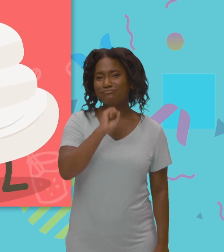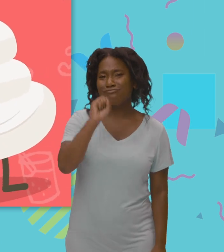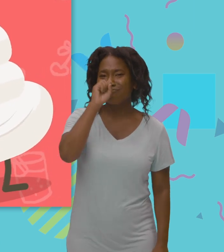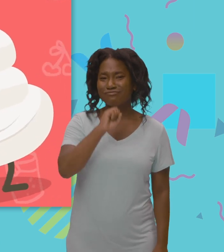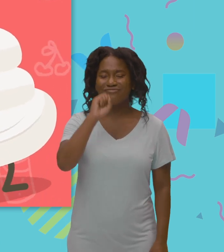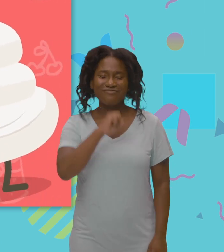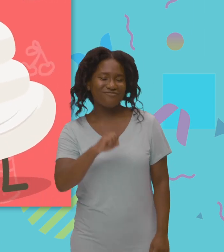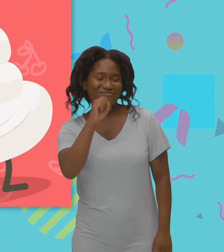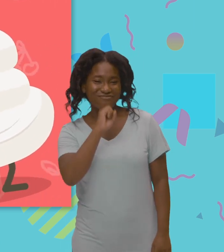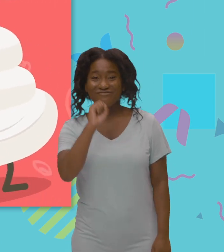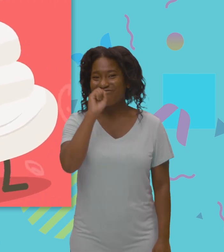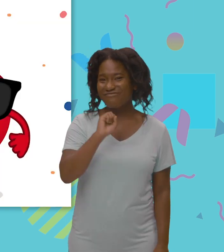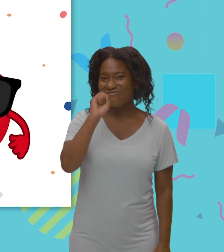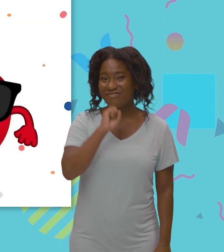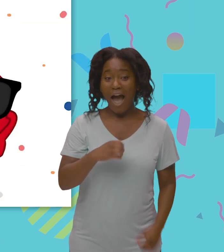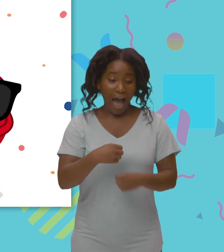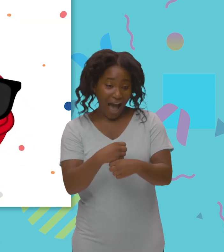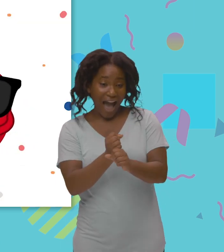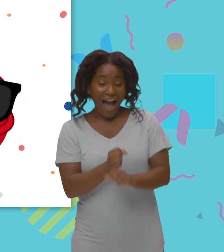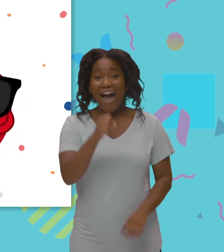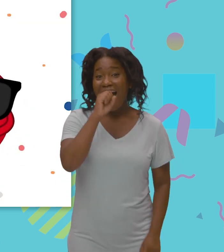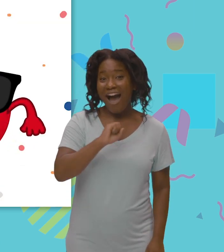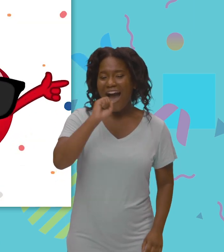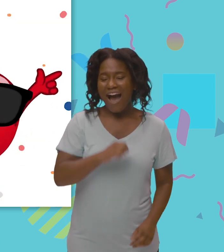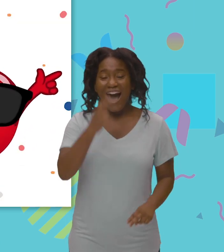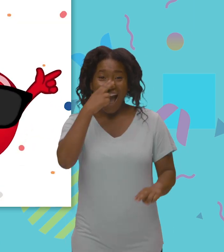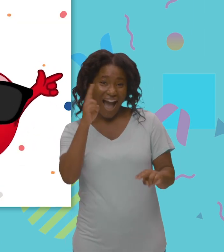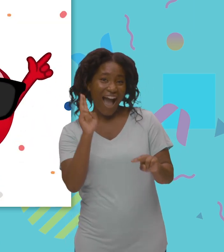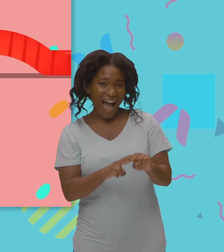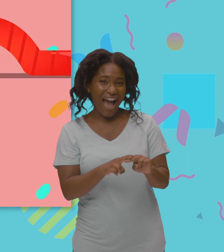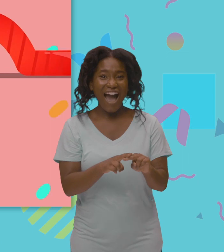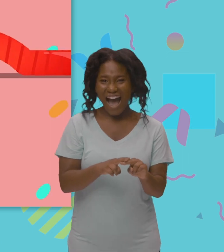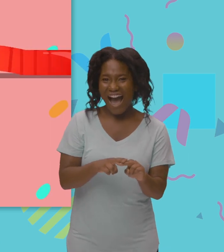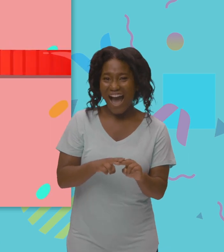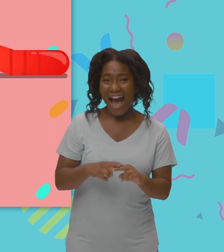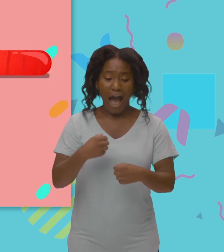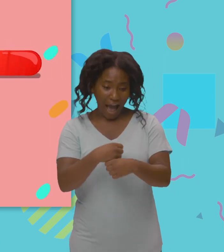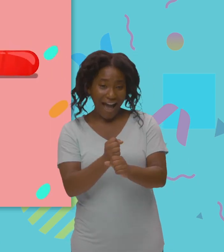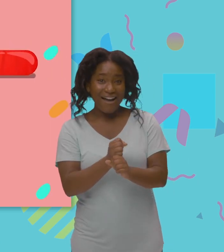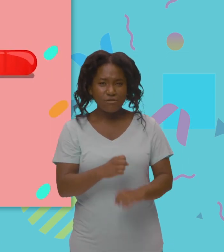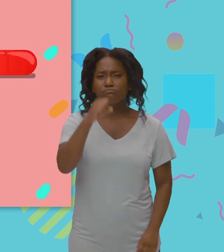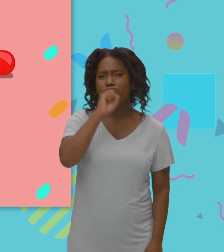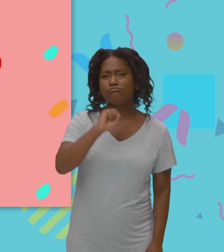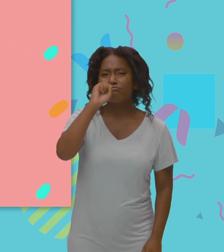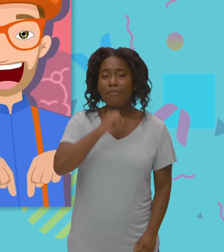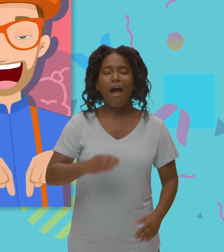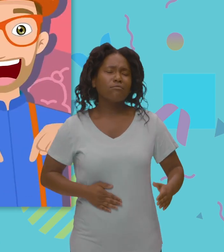cream that's yummy, yum Let's make some ice cream that's funny, fun Let's make some ice cream for tummy,